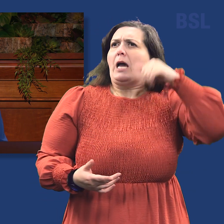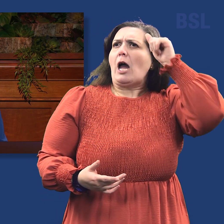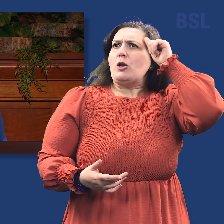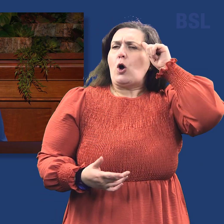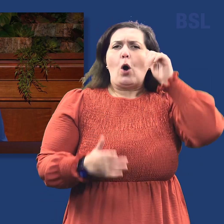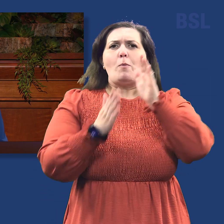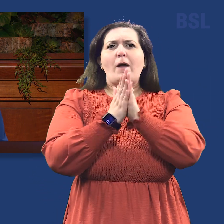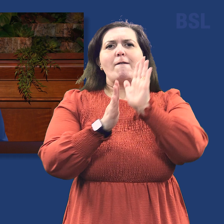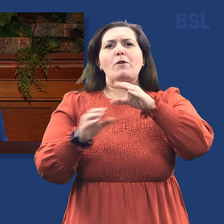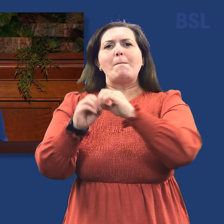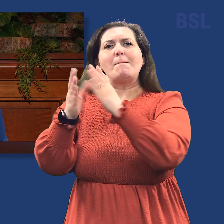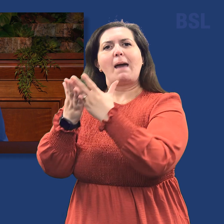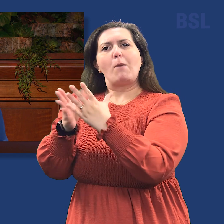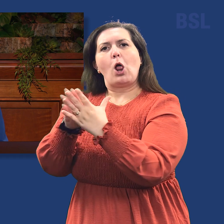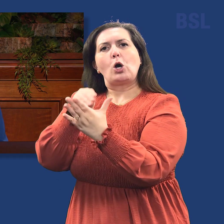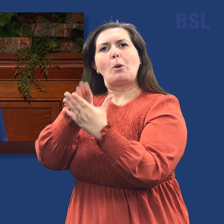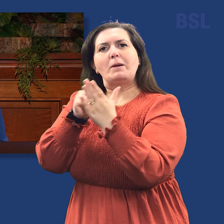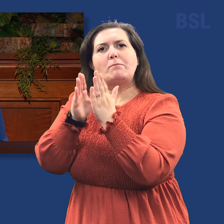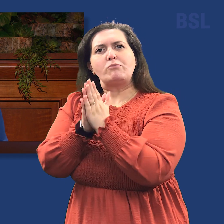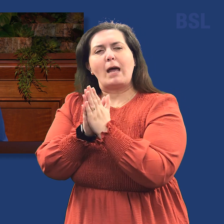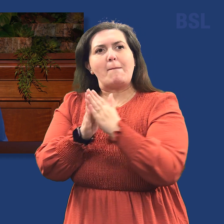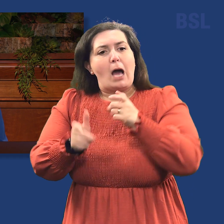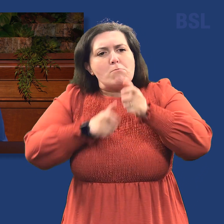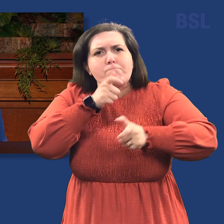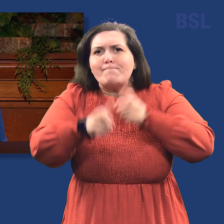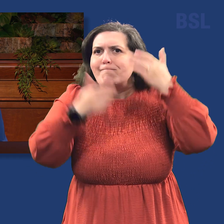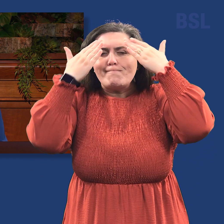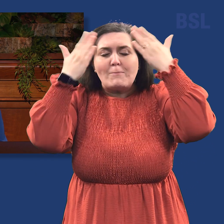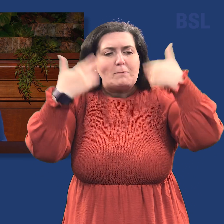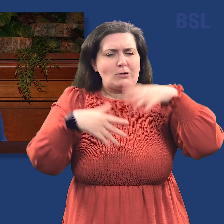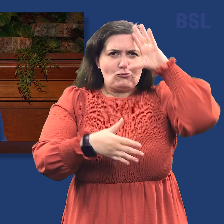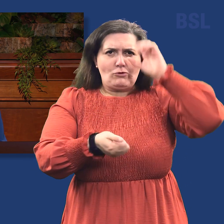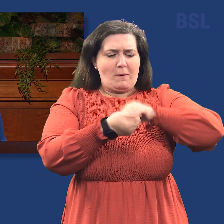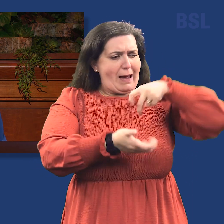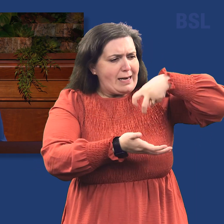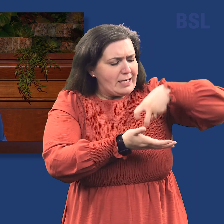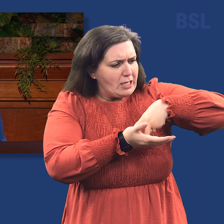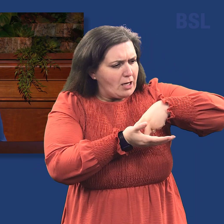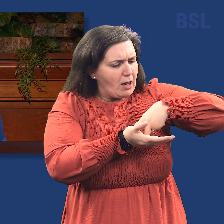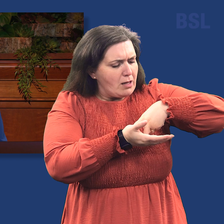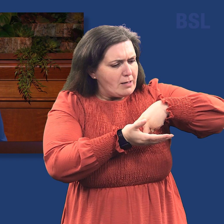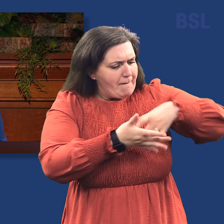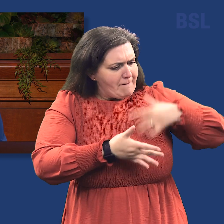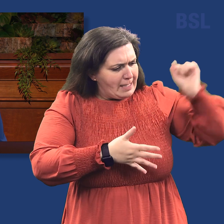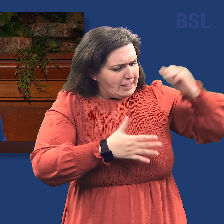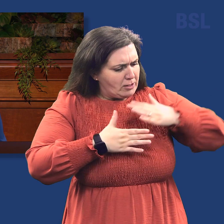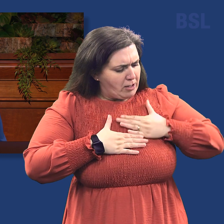pray. I remember kneeling, hoping I could feel His love and asking, Where are you, Heavenly